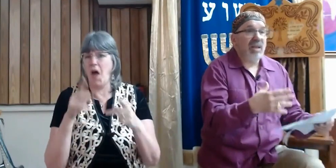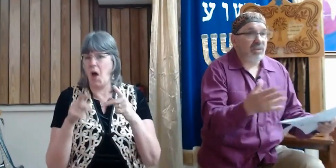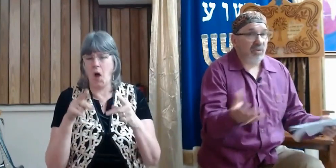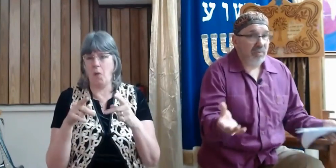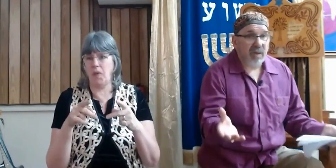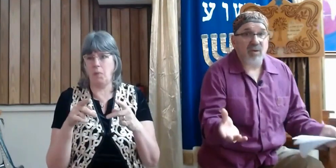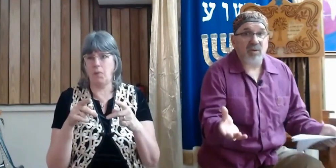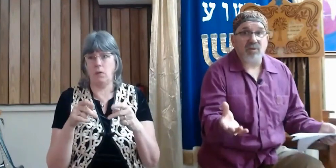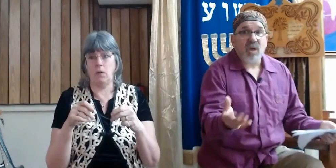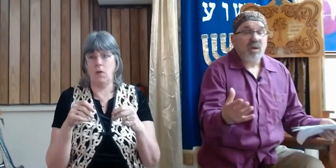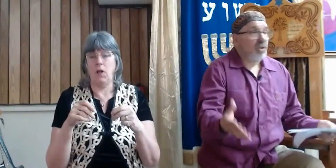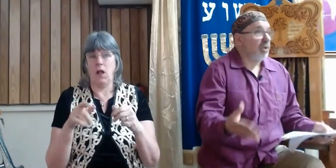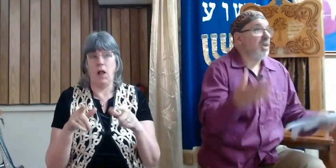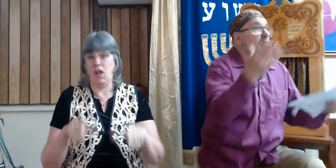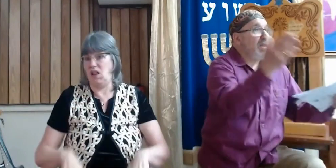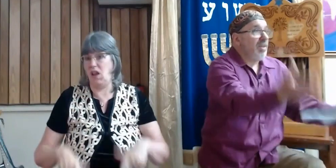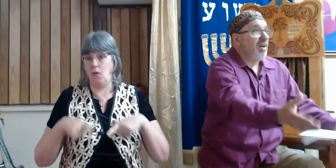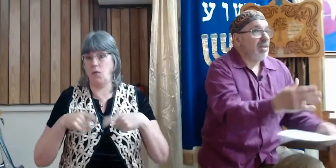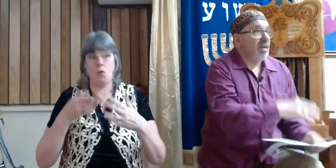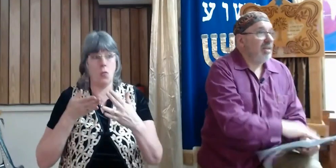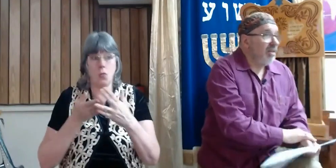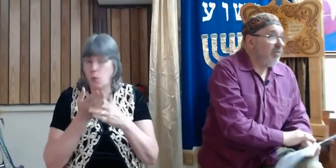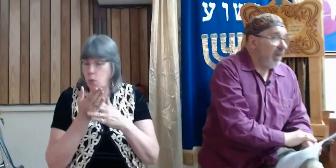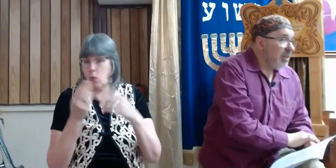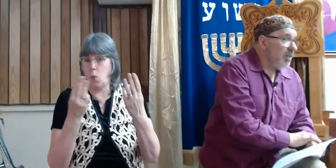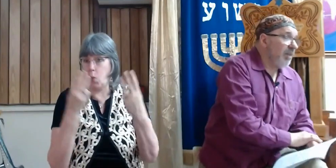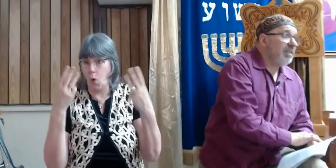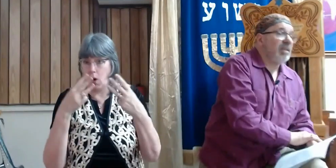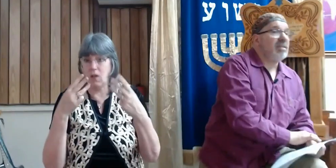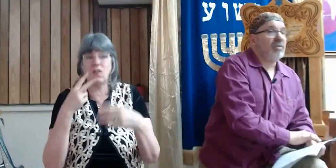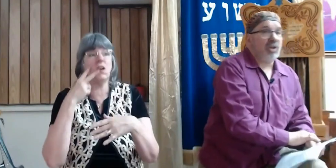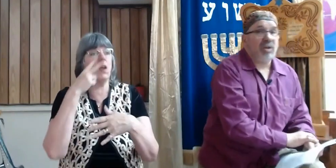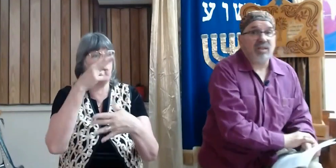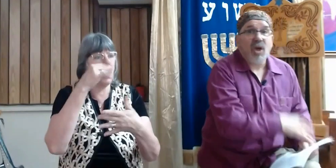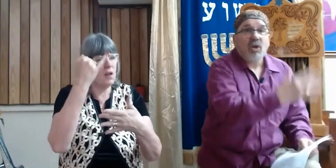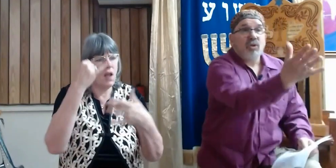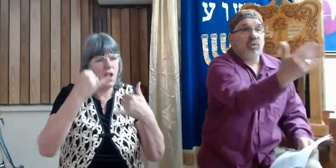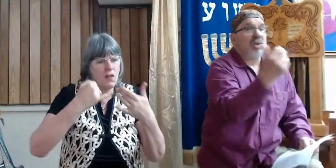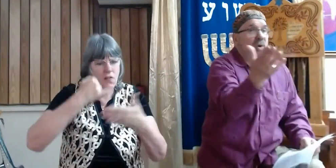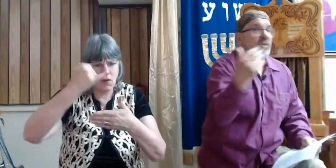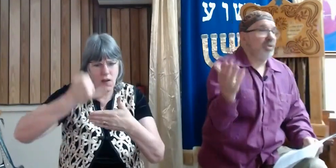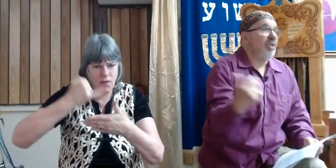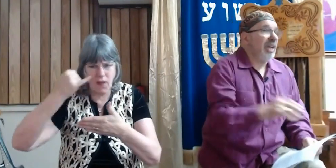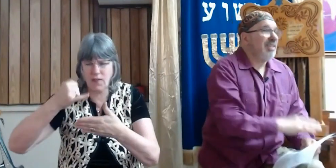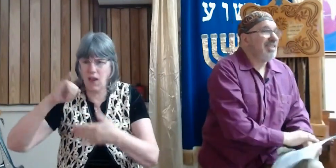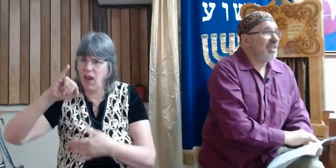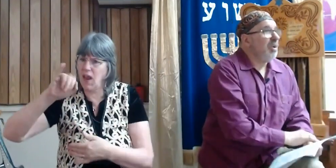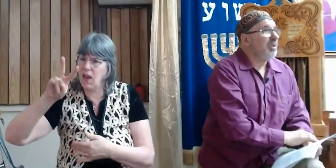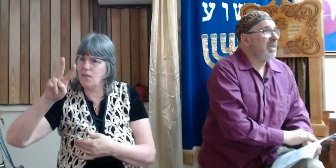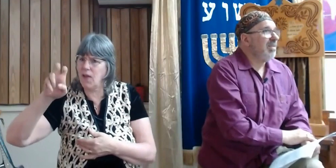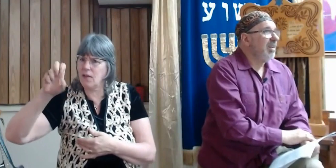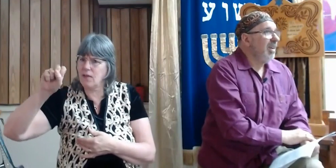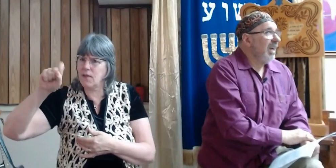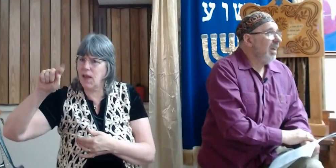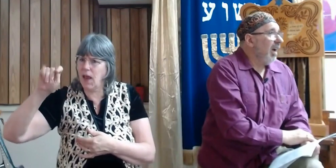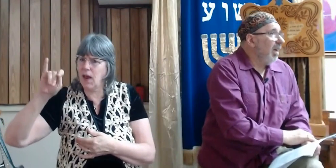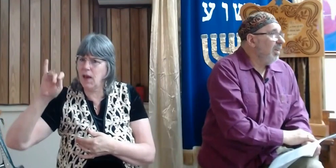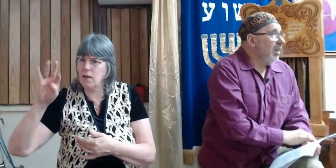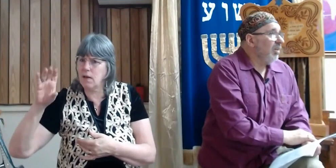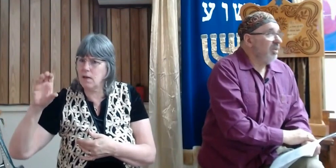military miracles. So, he went there as investigative journalist to collect the stories.